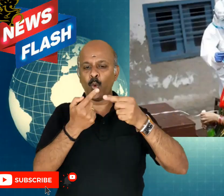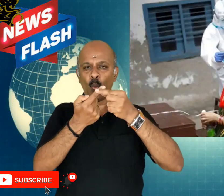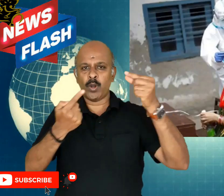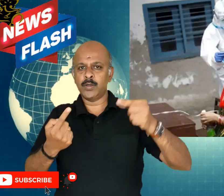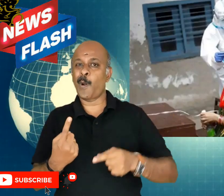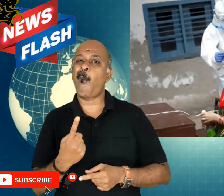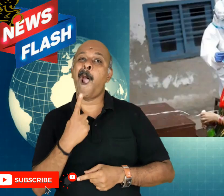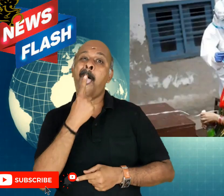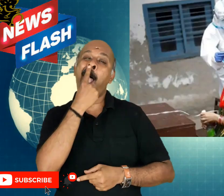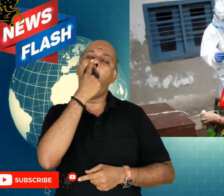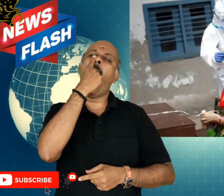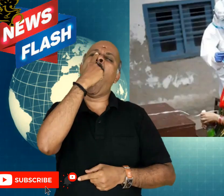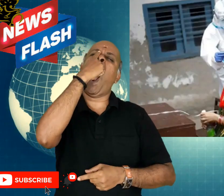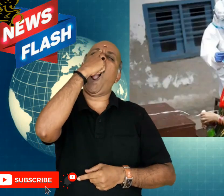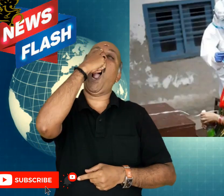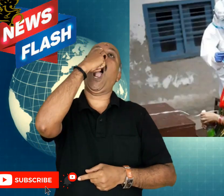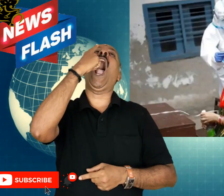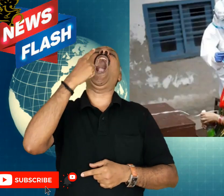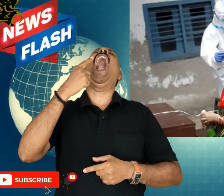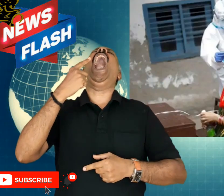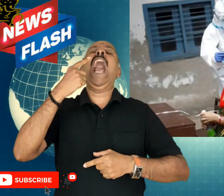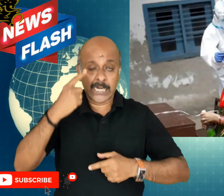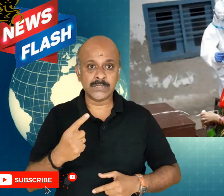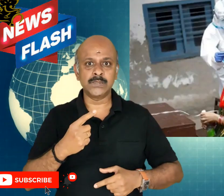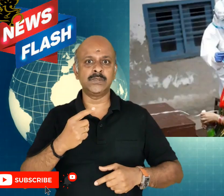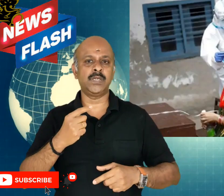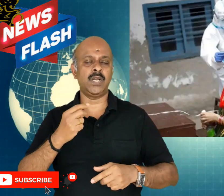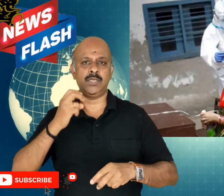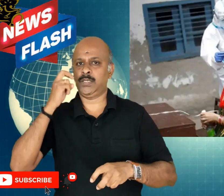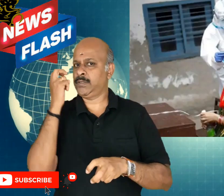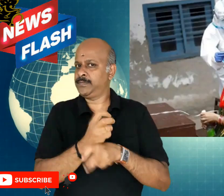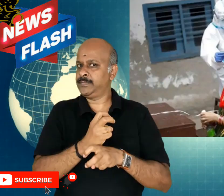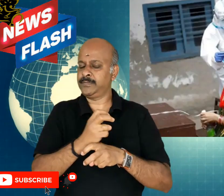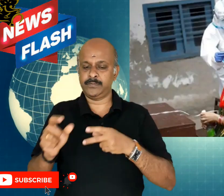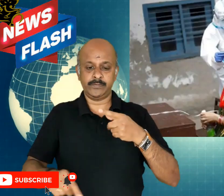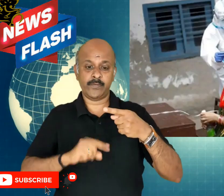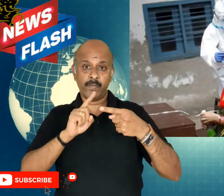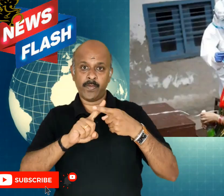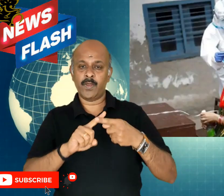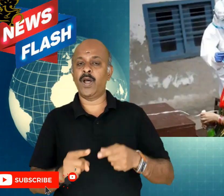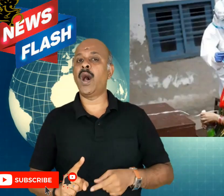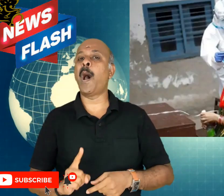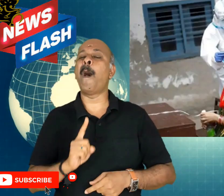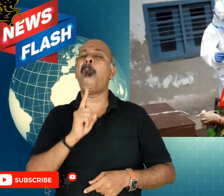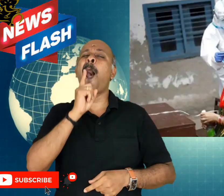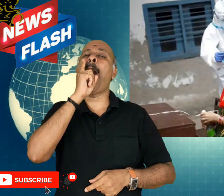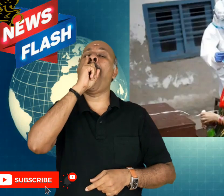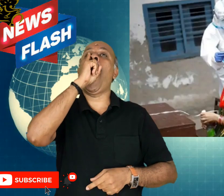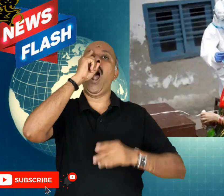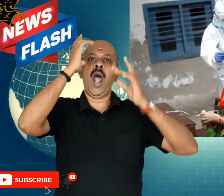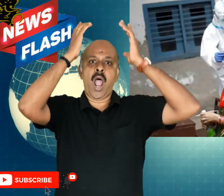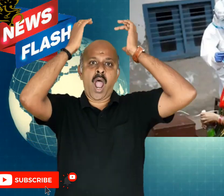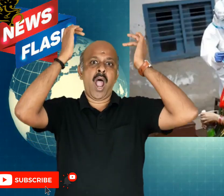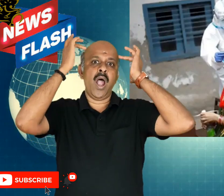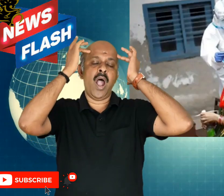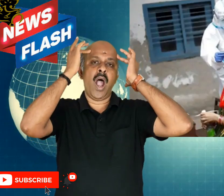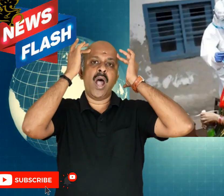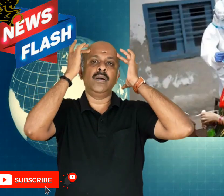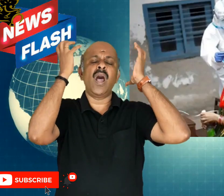told that it was very discomfortable. The nose swab led them to